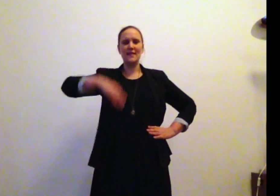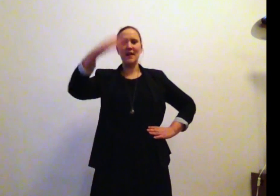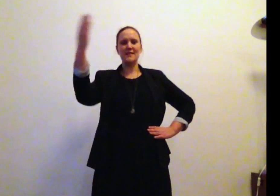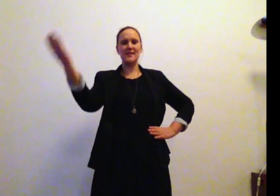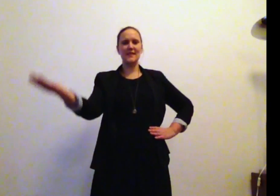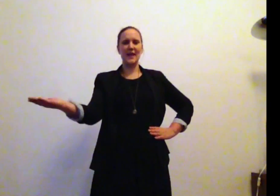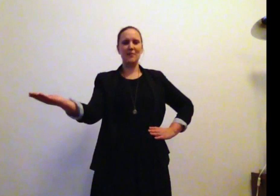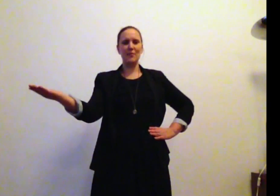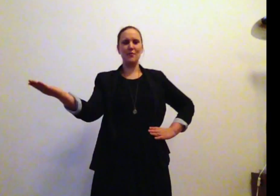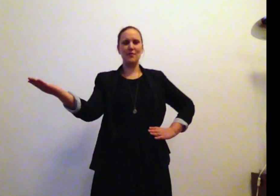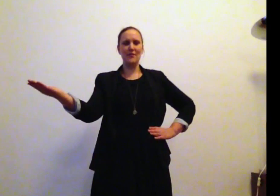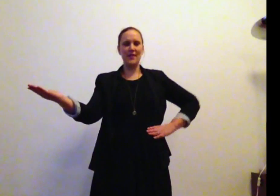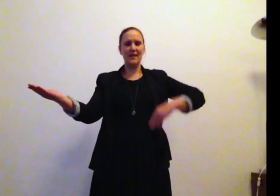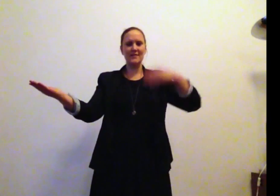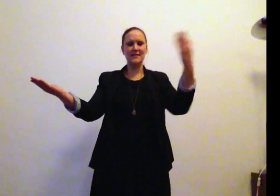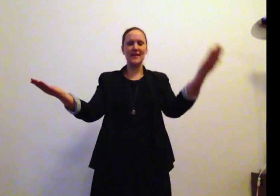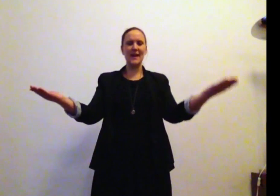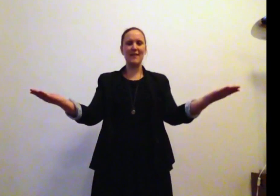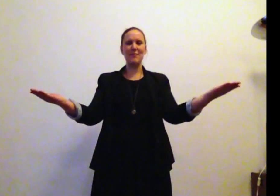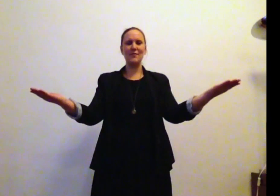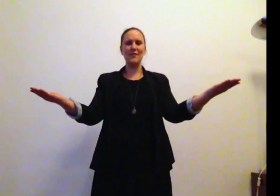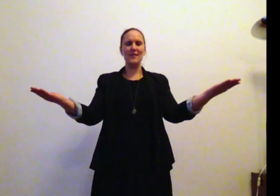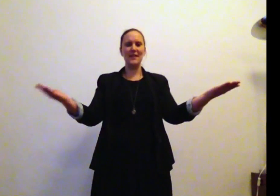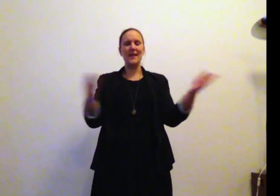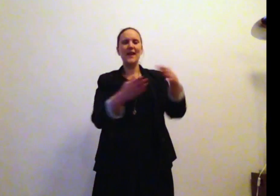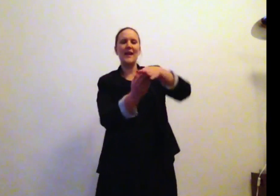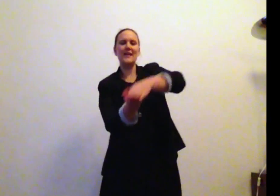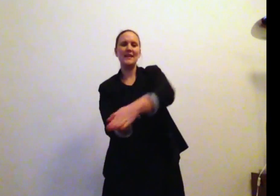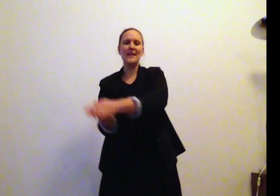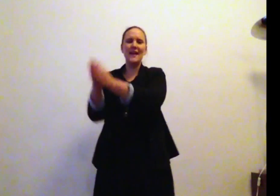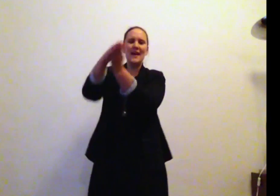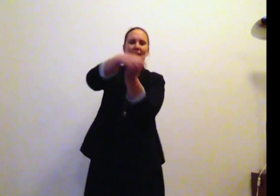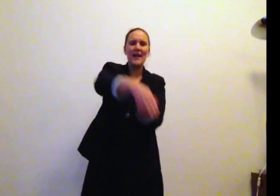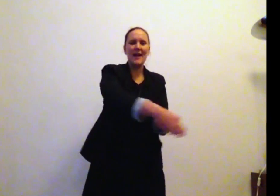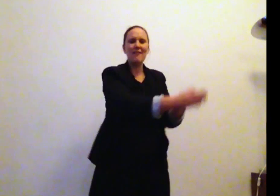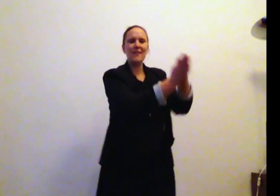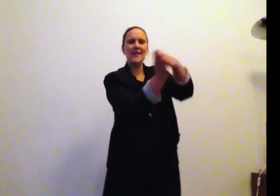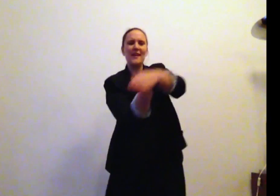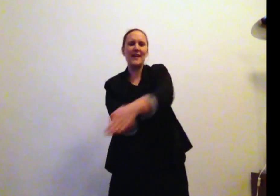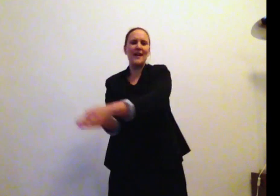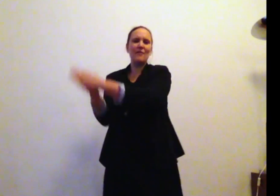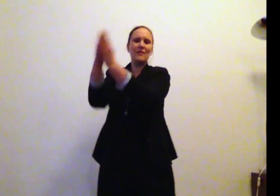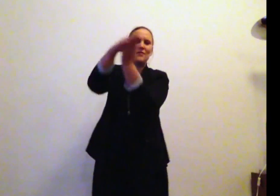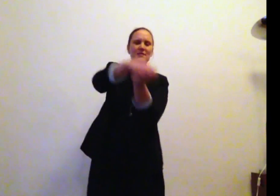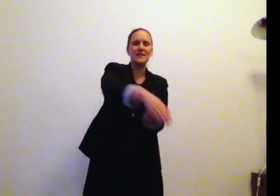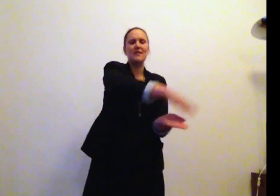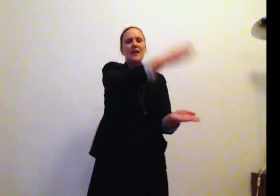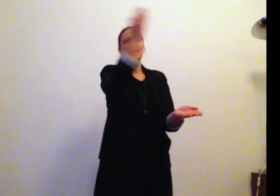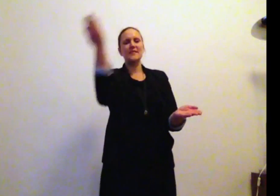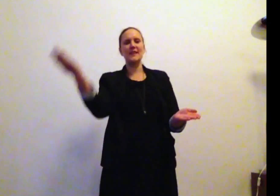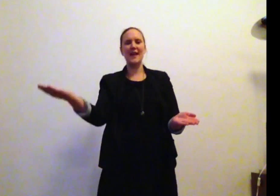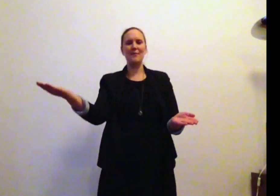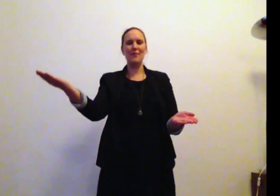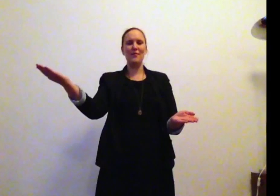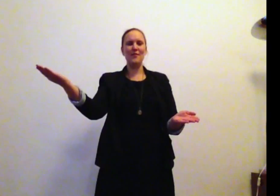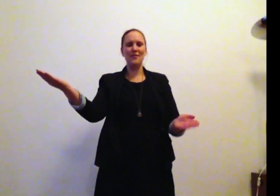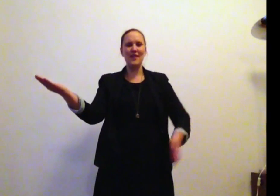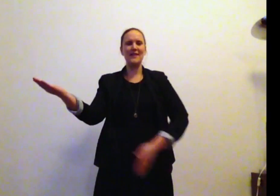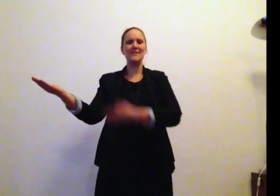Sing Aberro Vane, Sing Aberro Sing Aberro Lynn And indeed have more of my herring for sale Sing Aberro Vane,